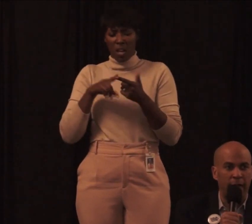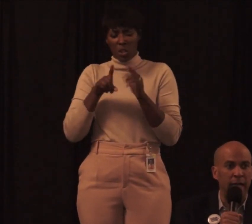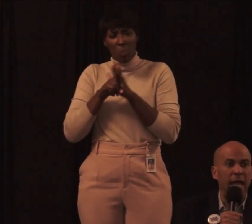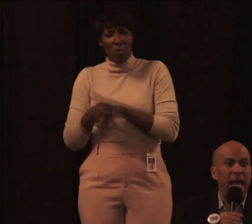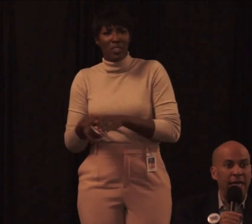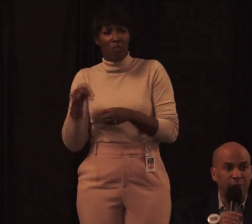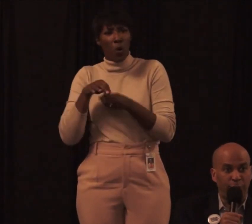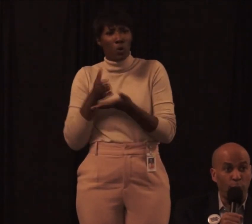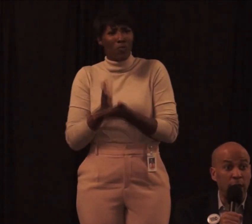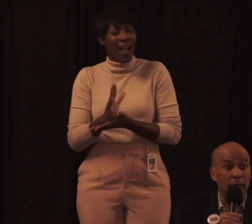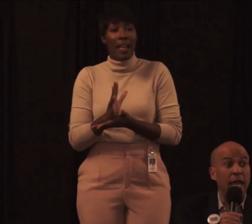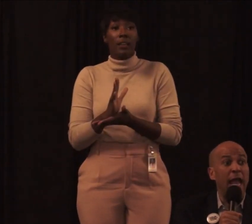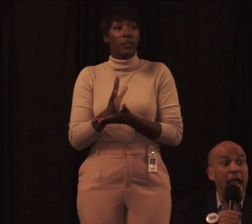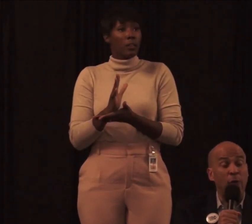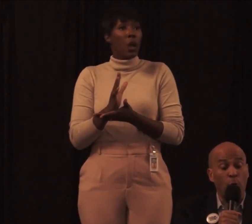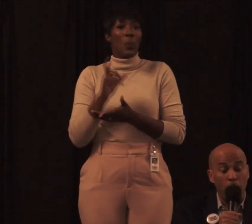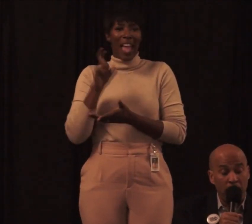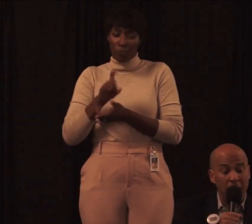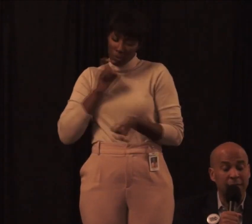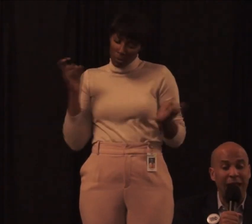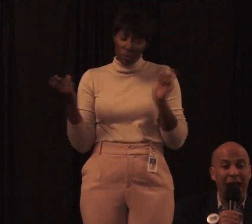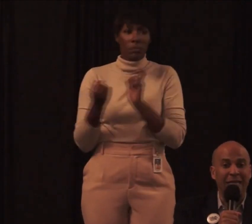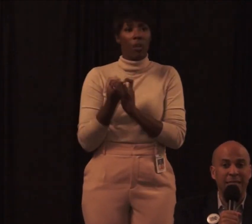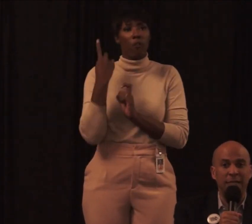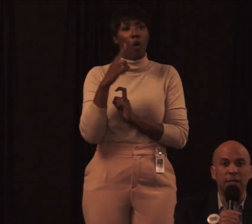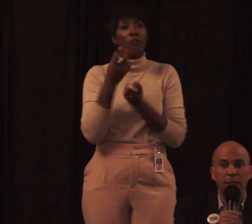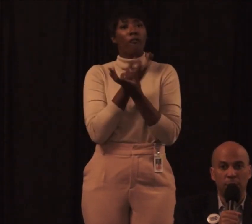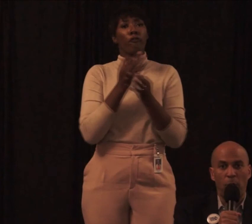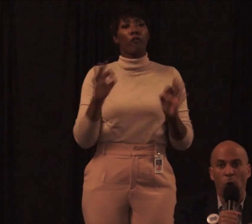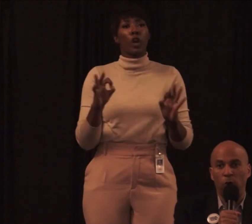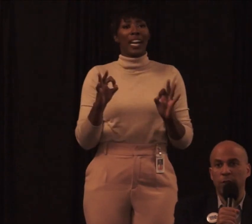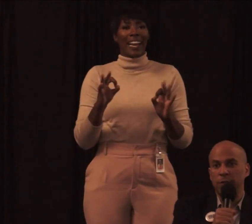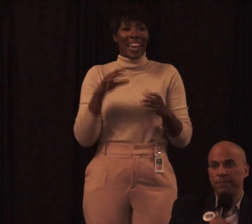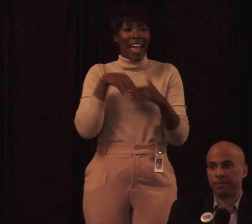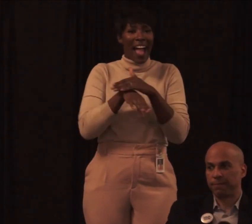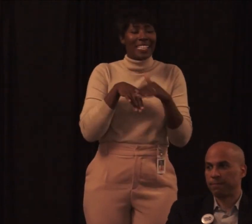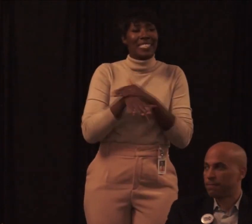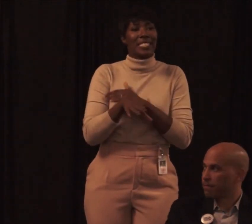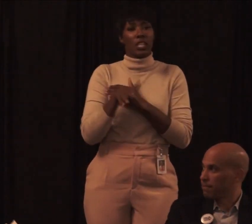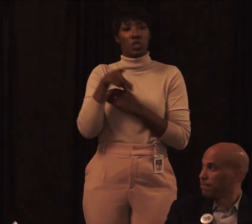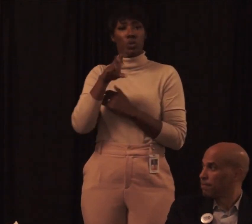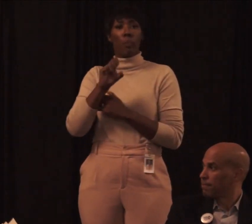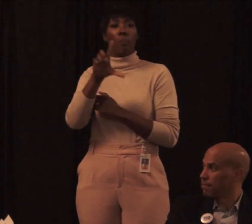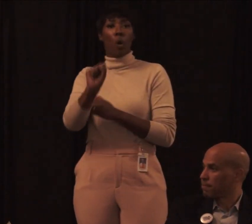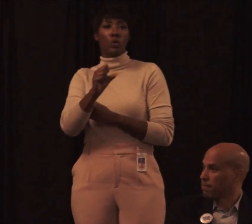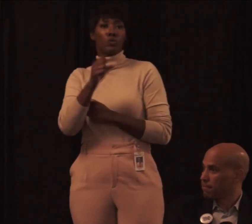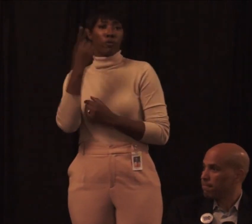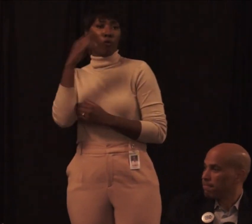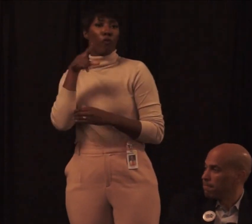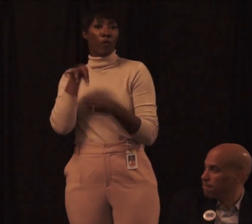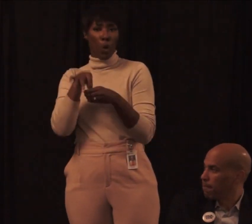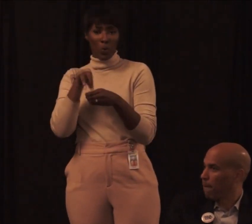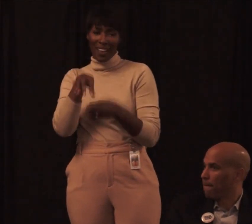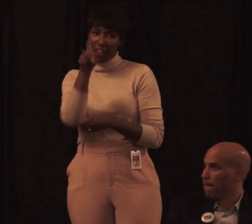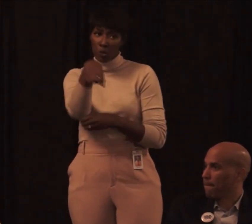American has free and robust access to polls. Thank you.